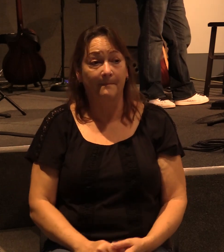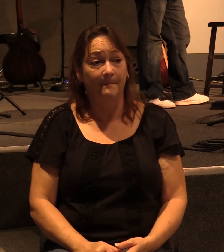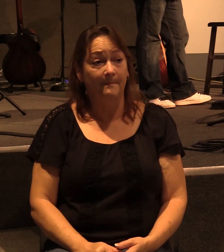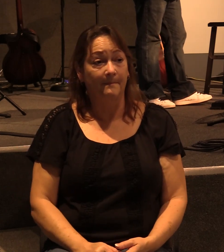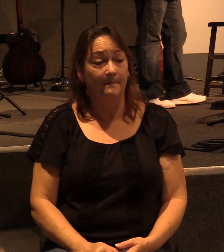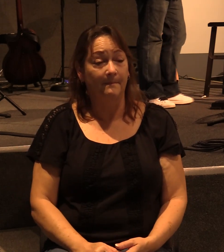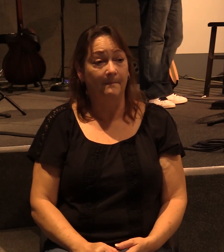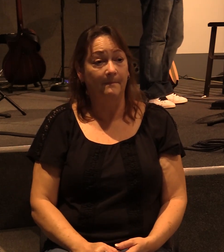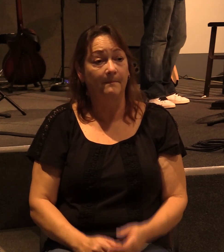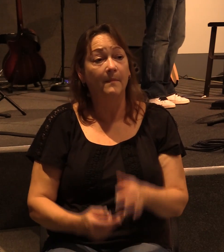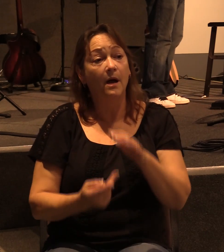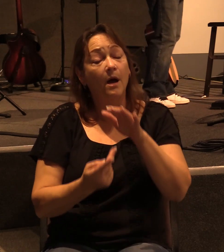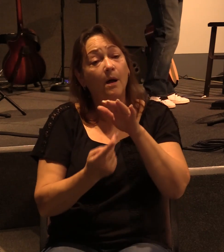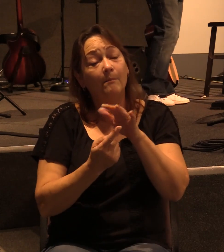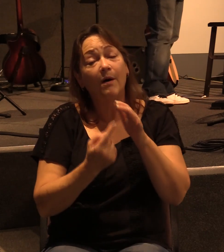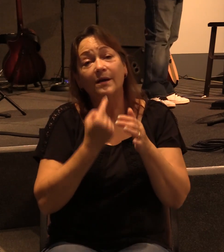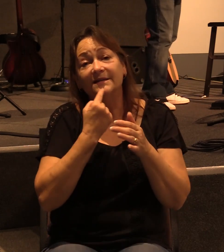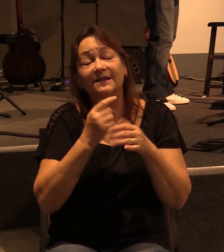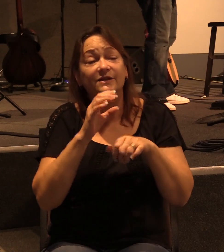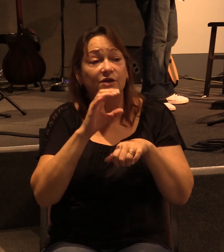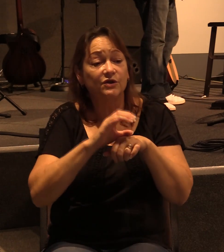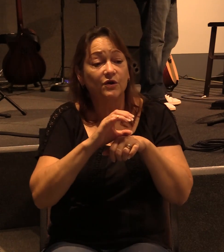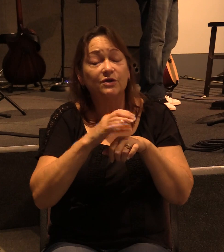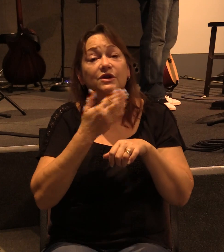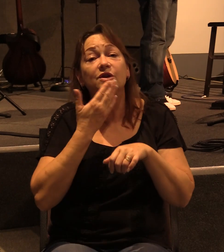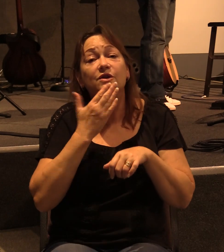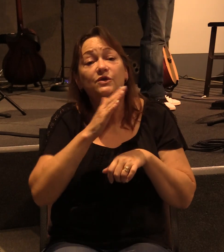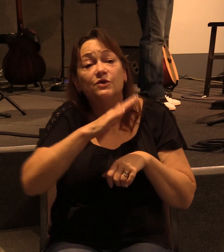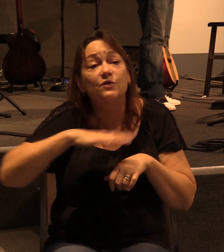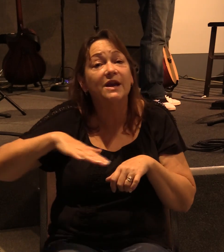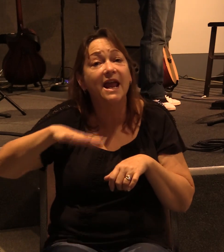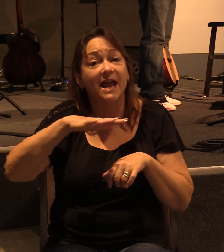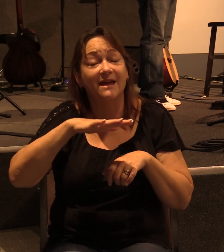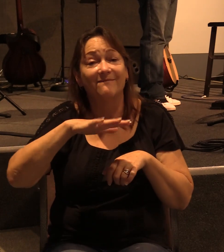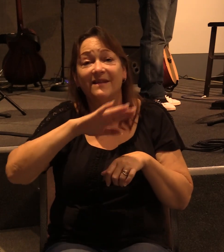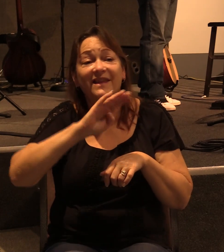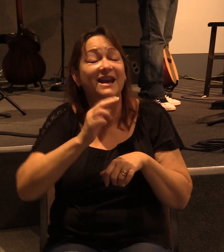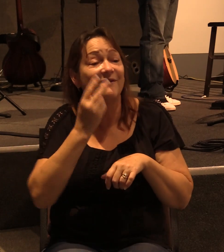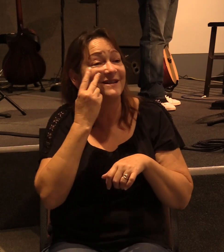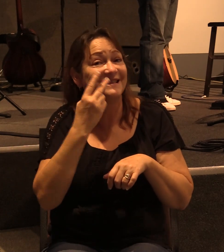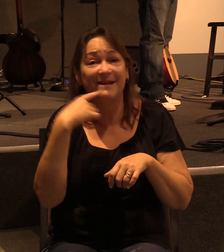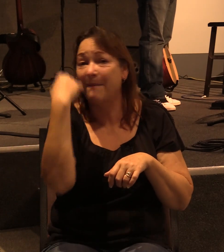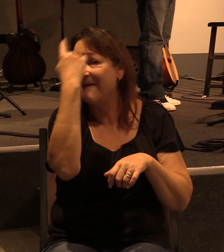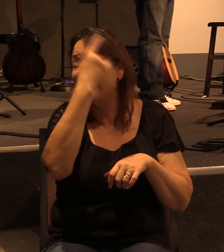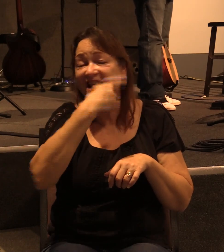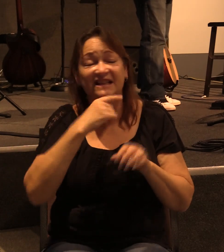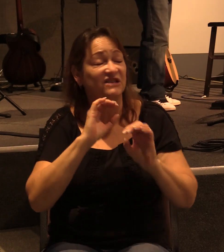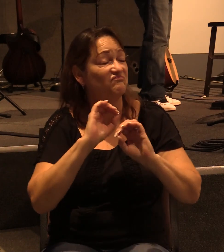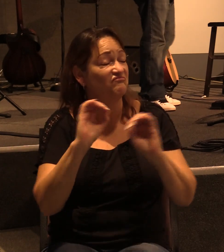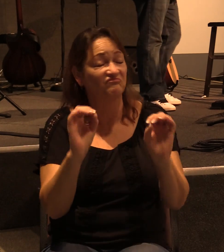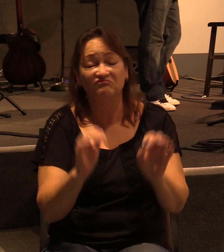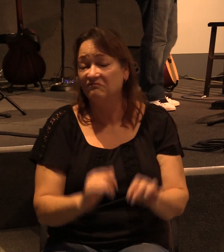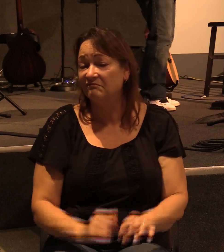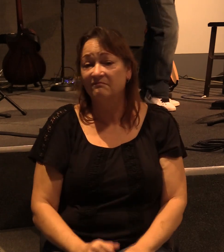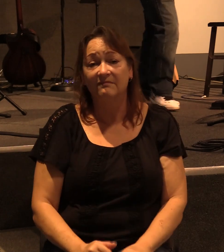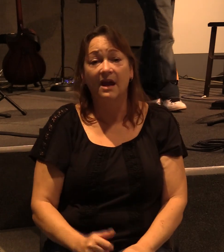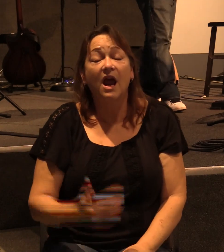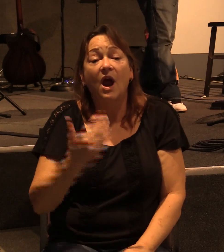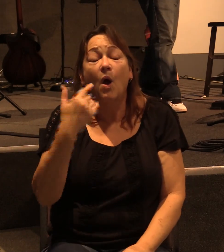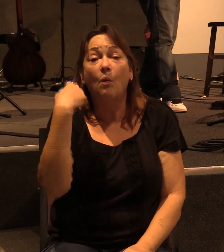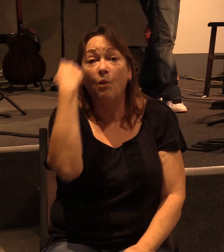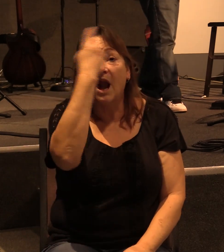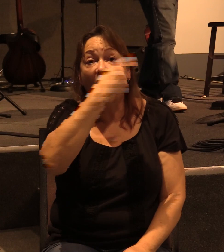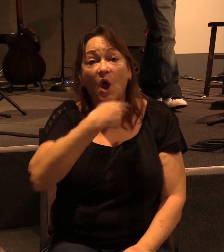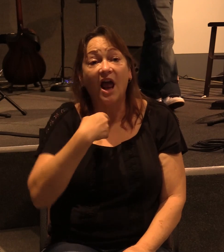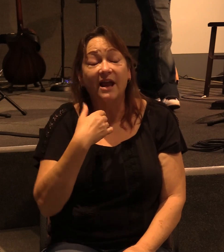You see, Paul's saying, look, the churches in Judea, they've never even seen my face. They don't even know